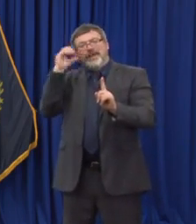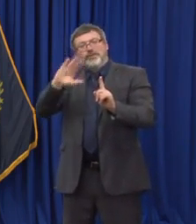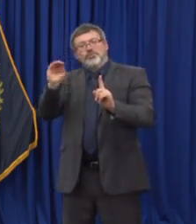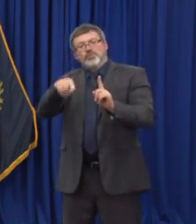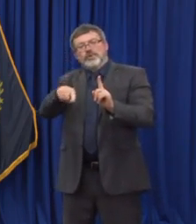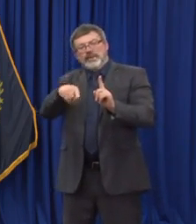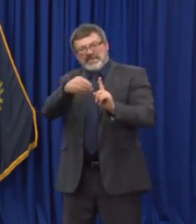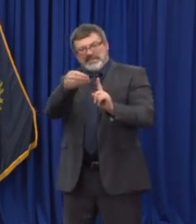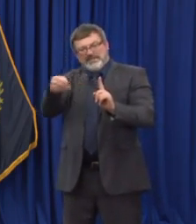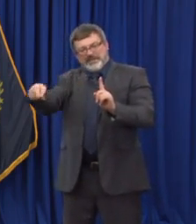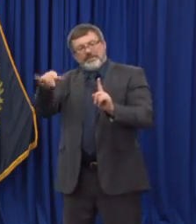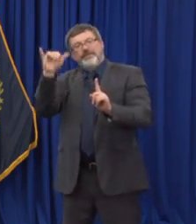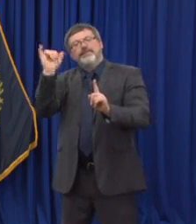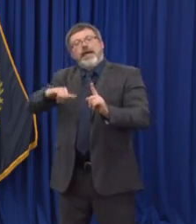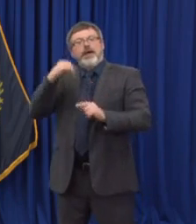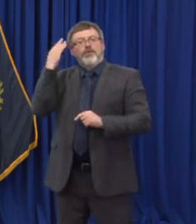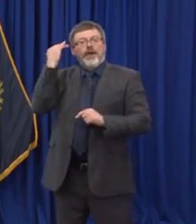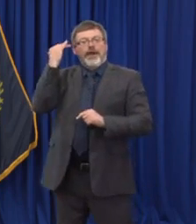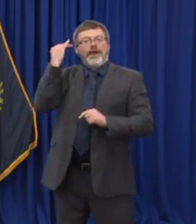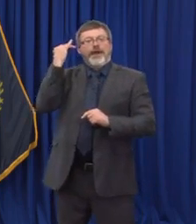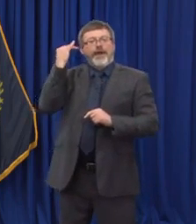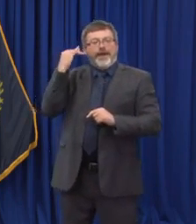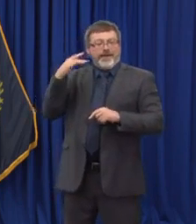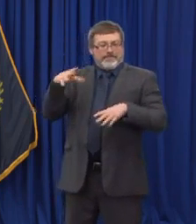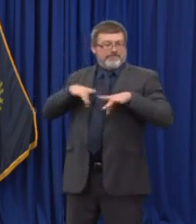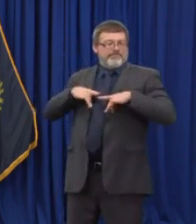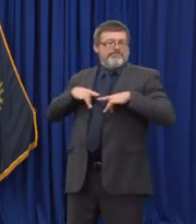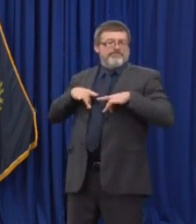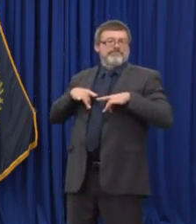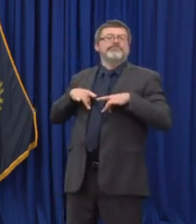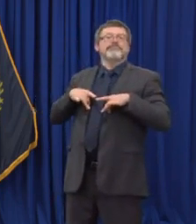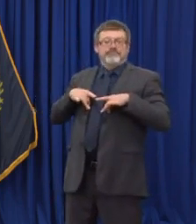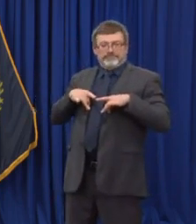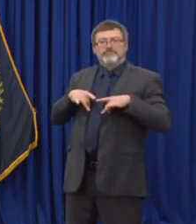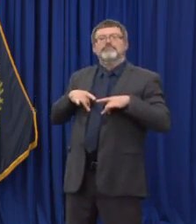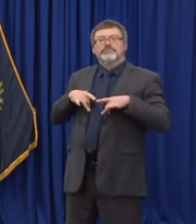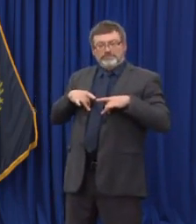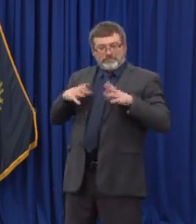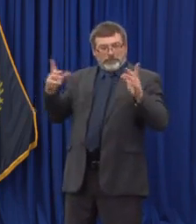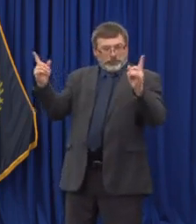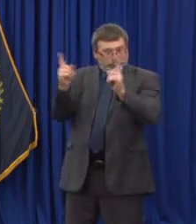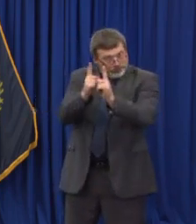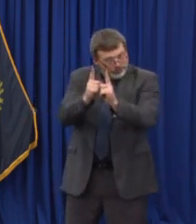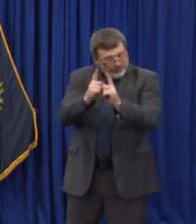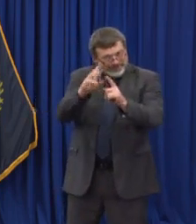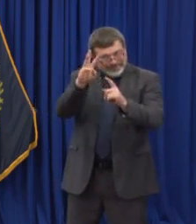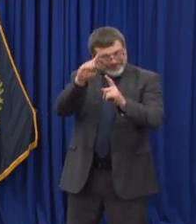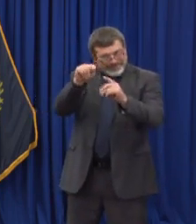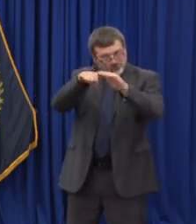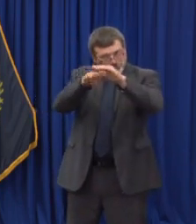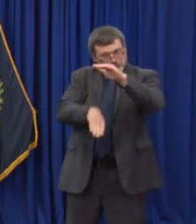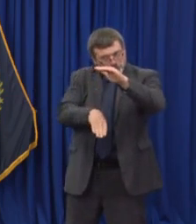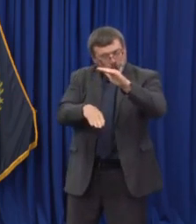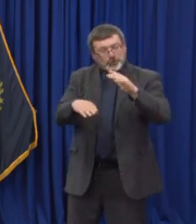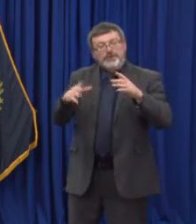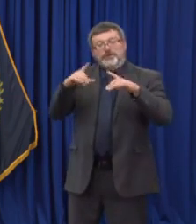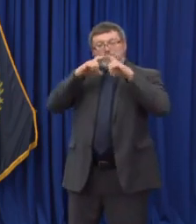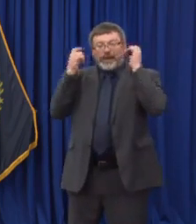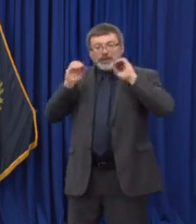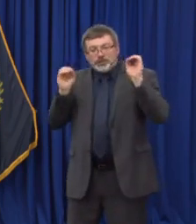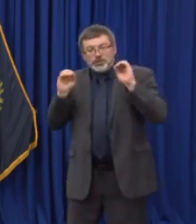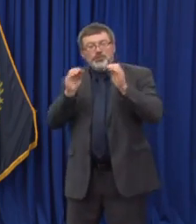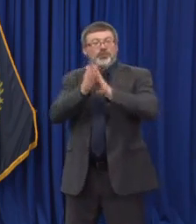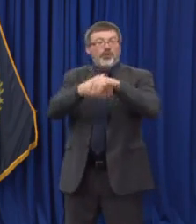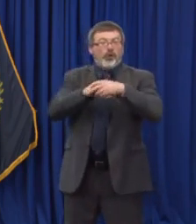This has always been a significant potential risk factor for COVID-19 in our state because this virus is primarily spread through close